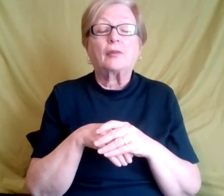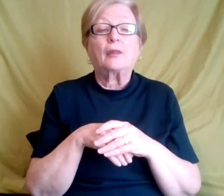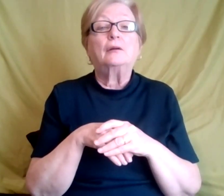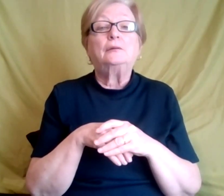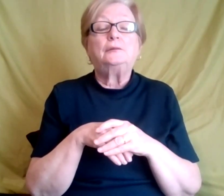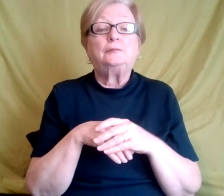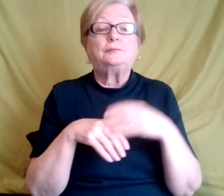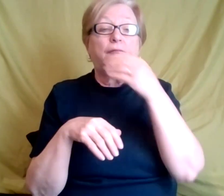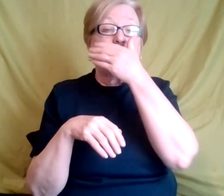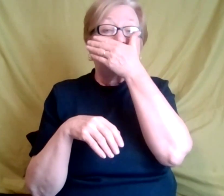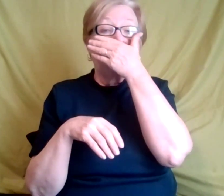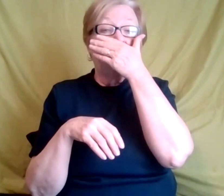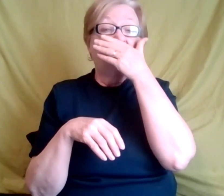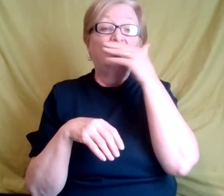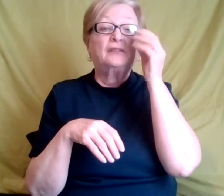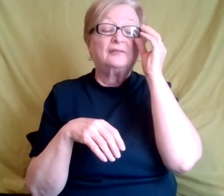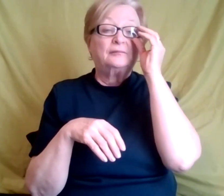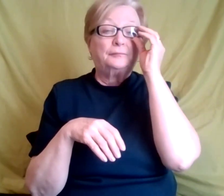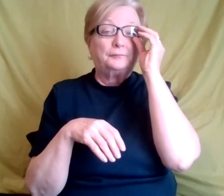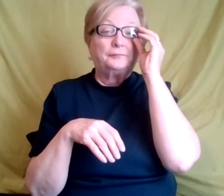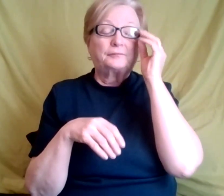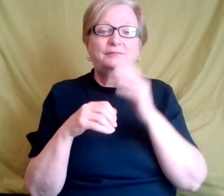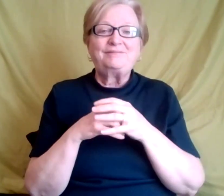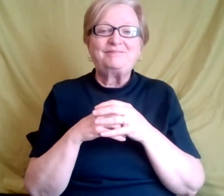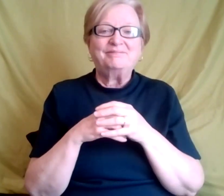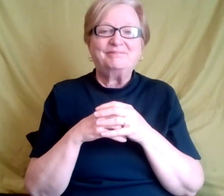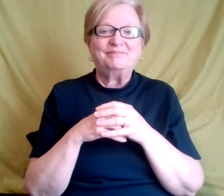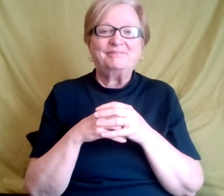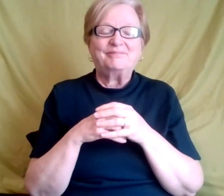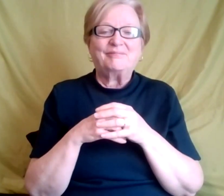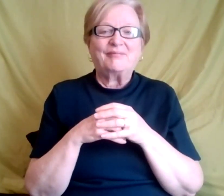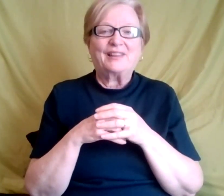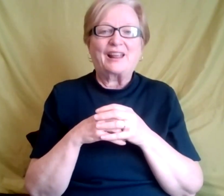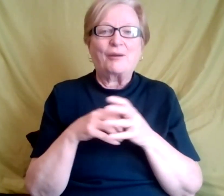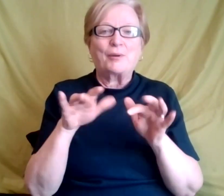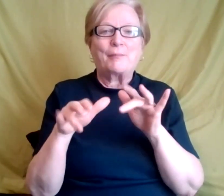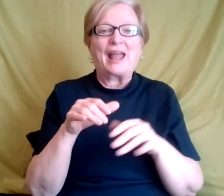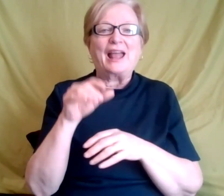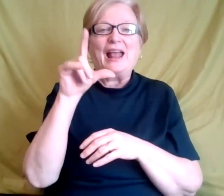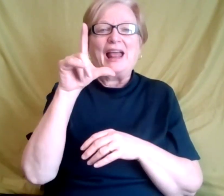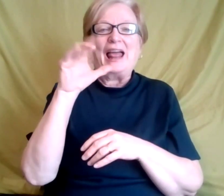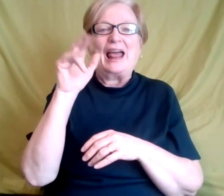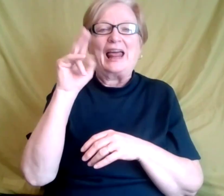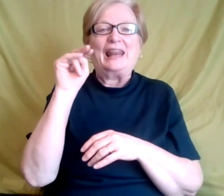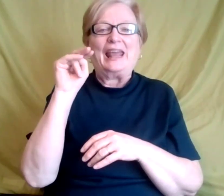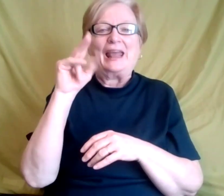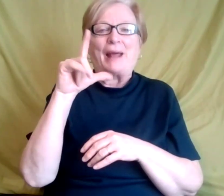said, that these traits are kicking in, in terms of doing all this, I'm going to put the links in there. Hold on. Uh,